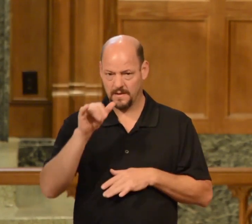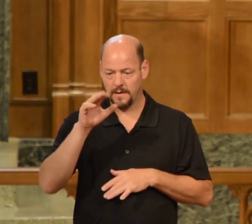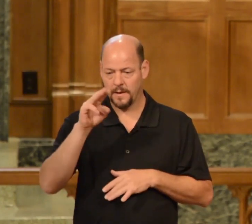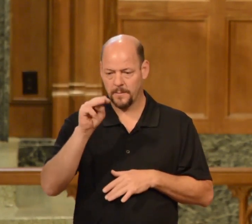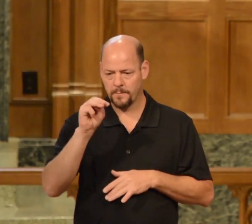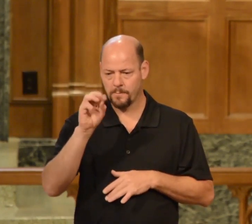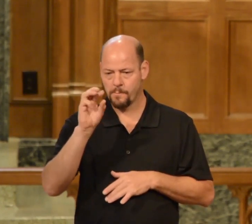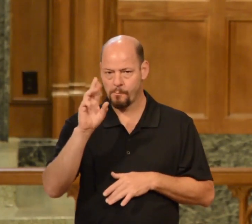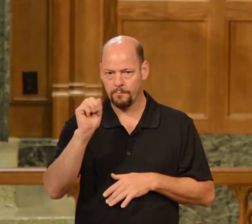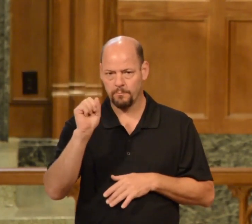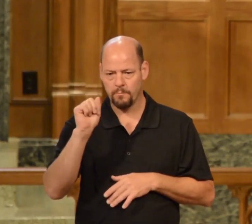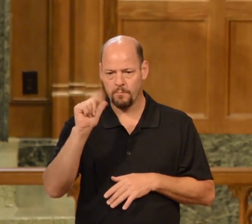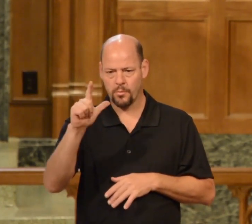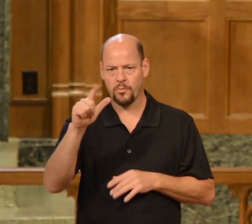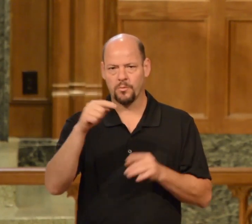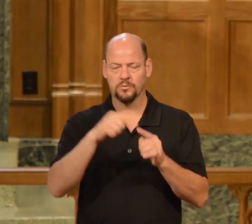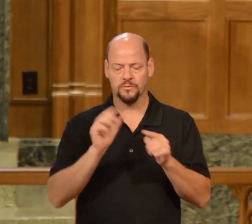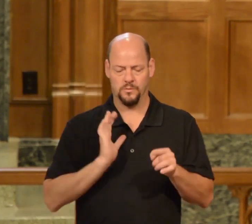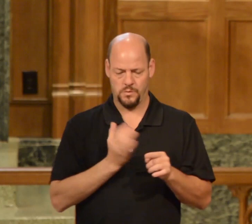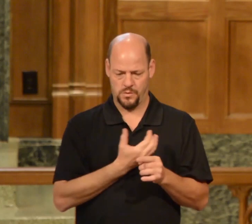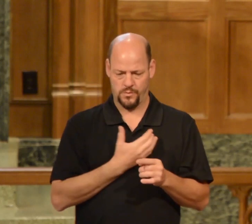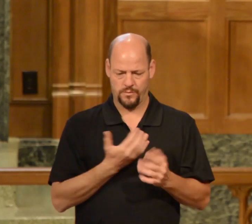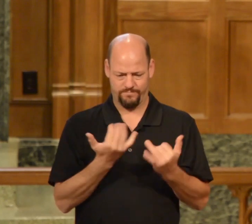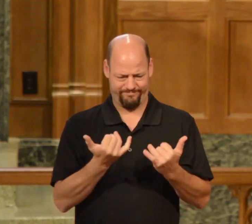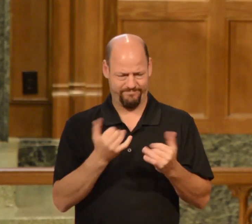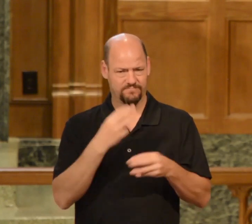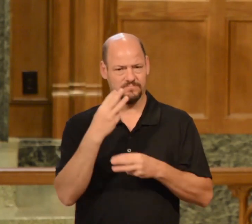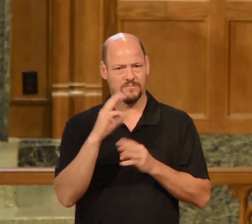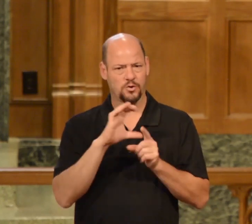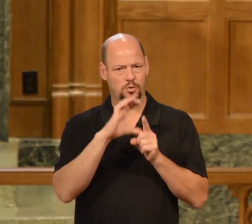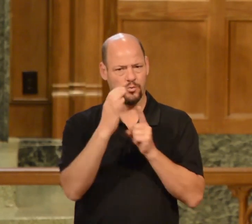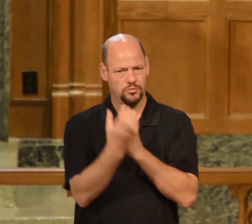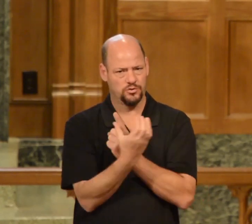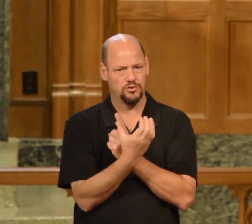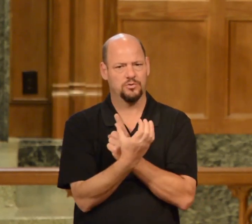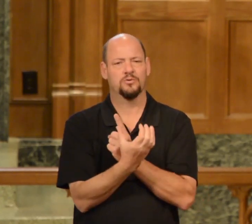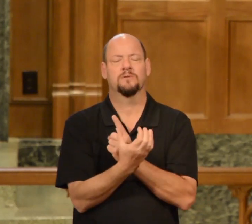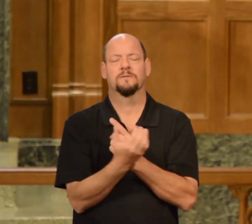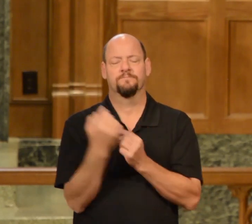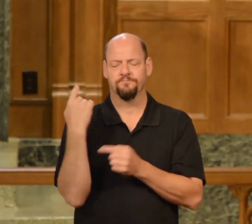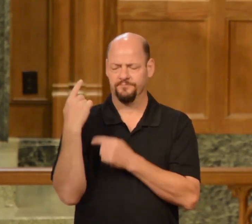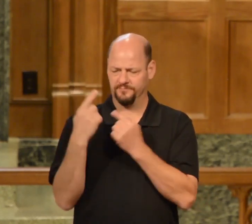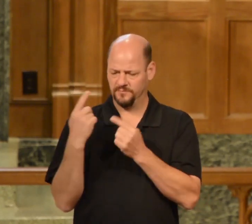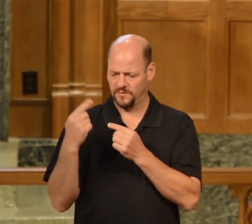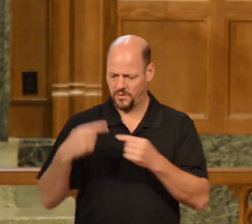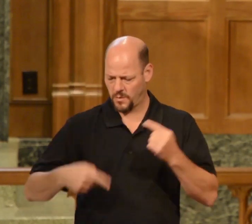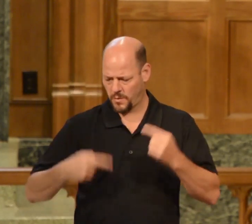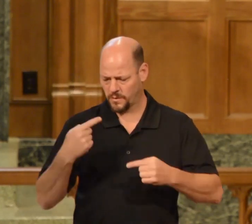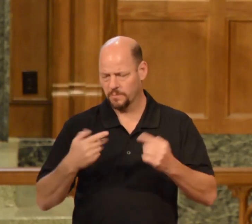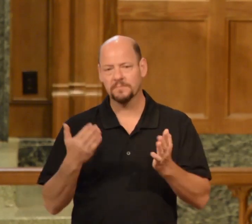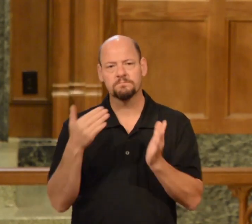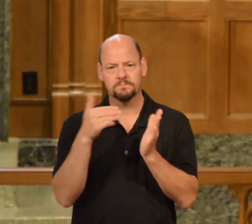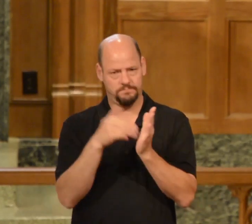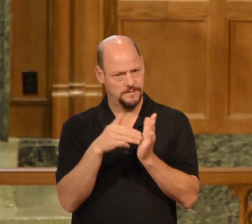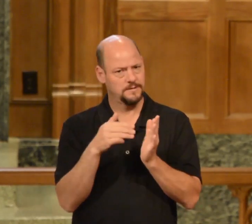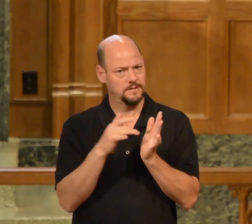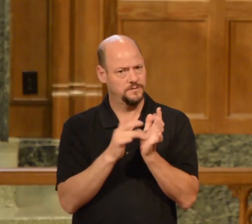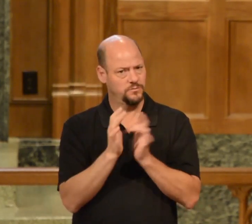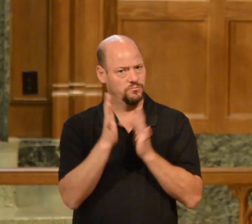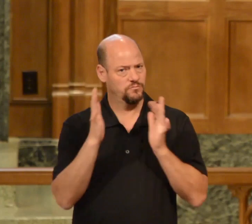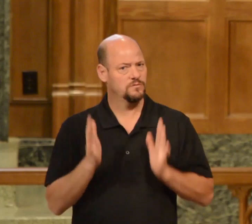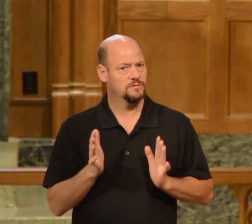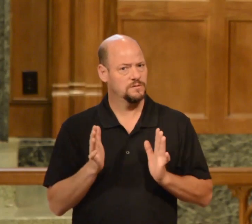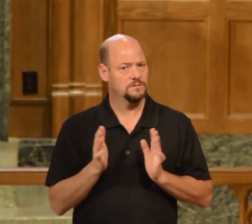secular culture just consider for a moment the arguments that are brought against Christians and